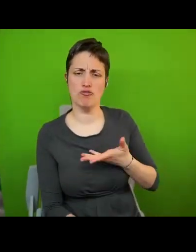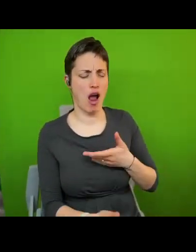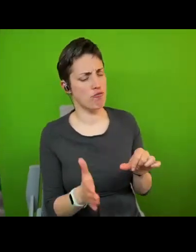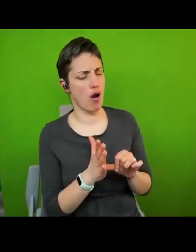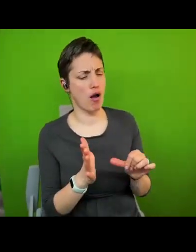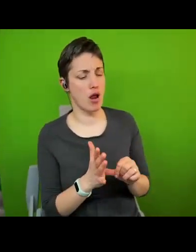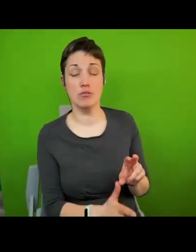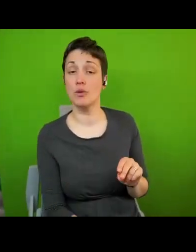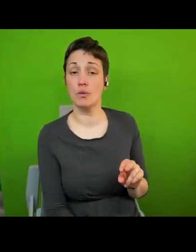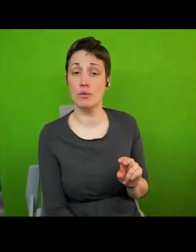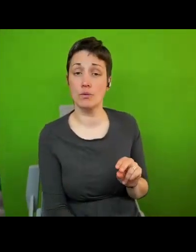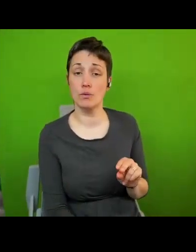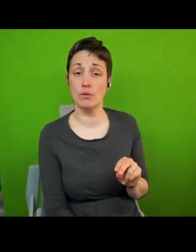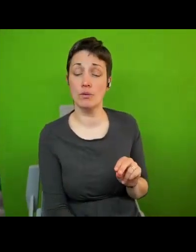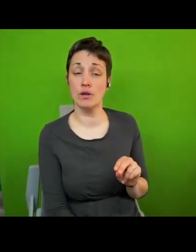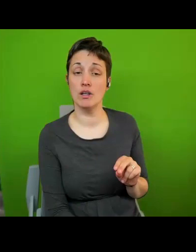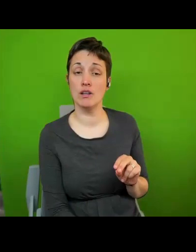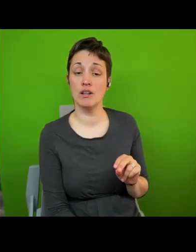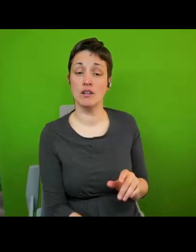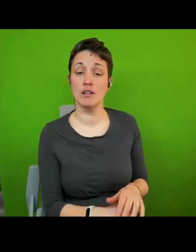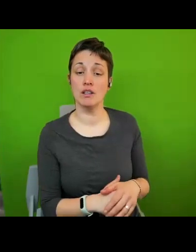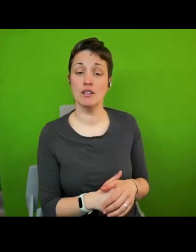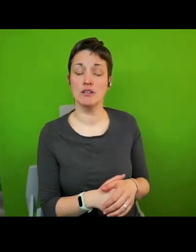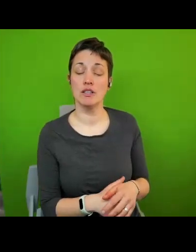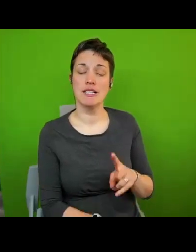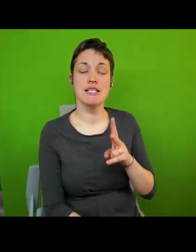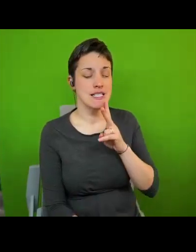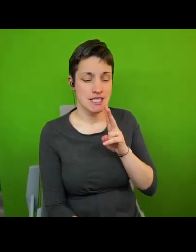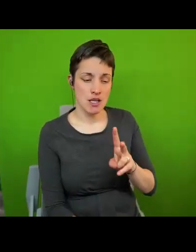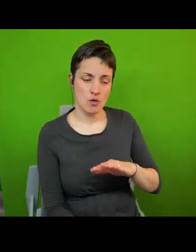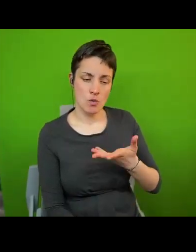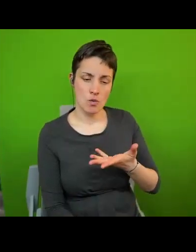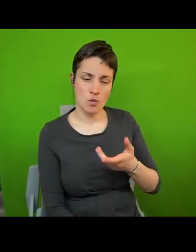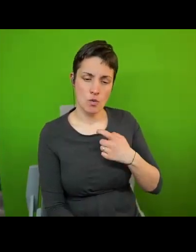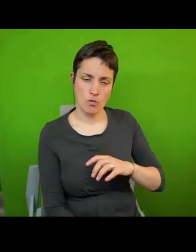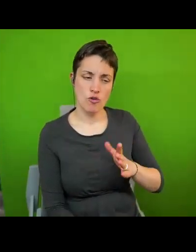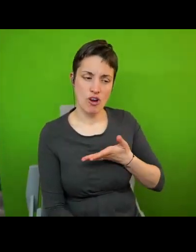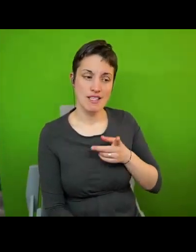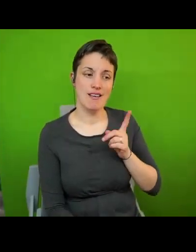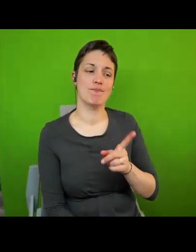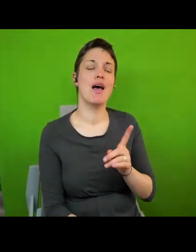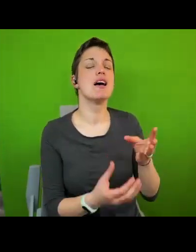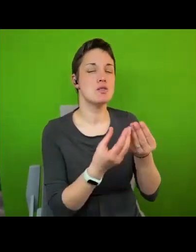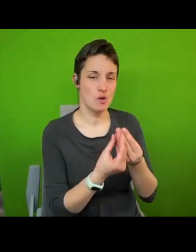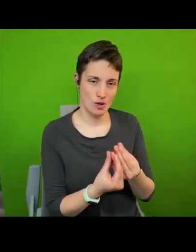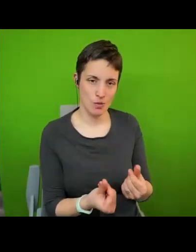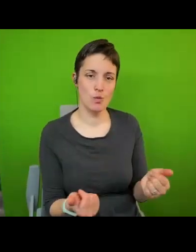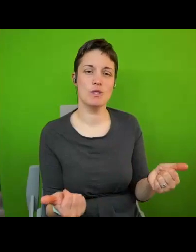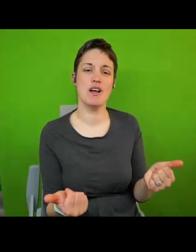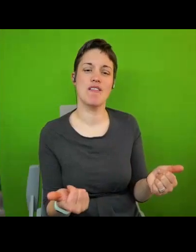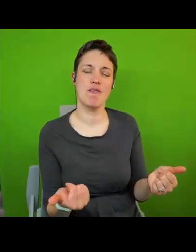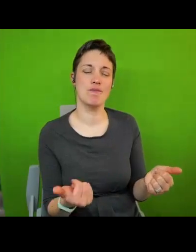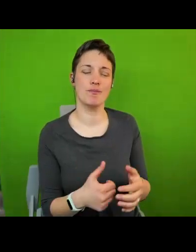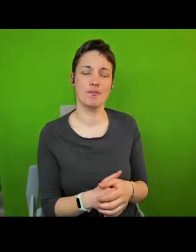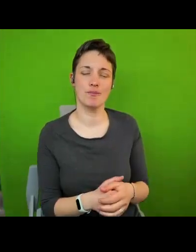as the problem but see human rights and the use of human rights as the solution to problems on the local level